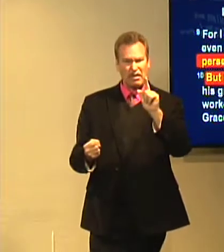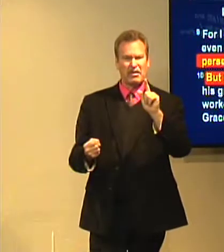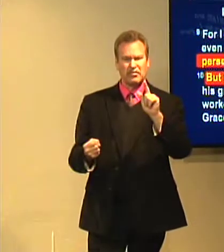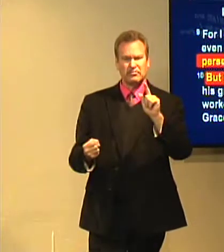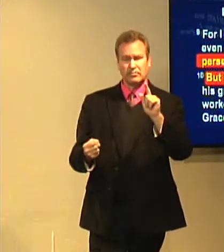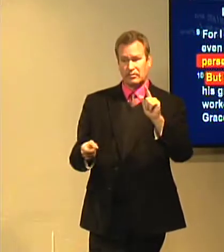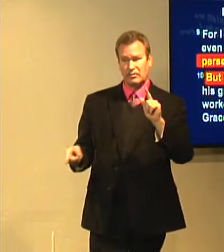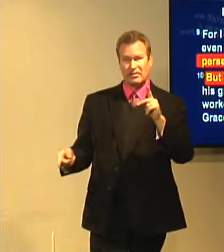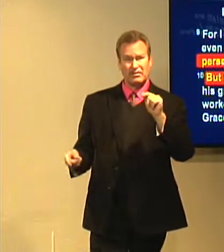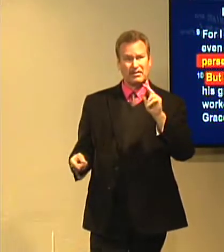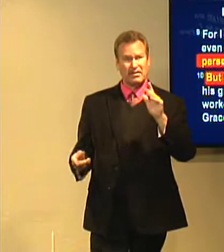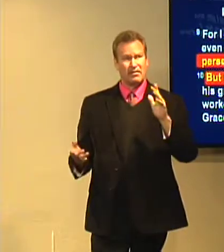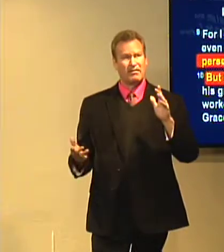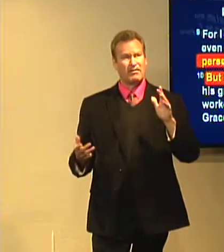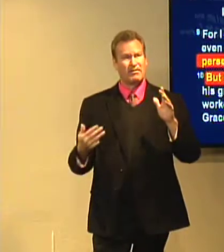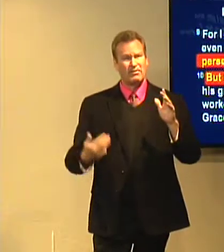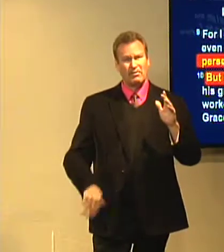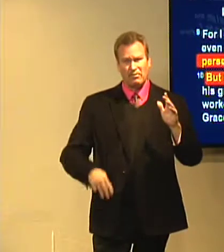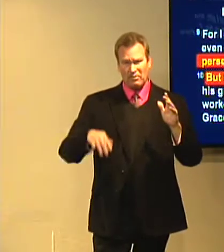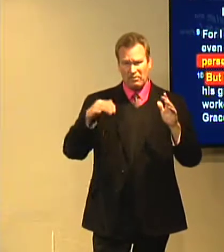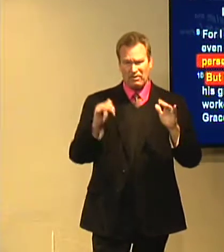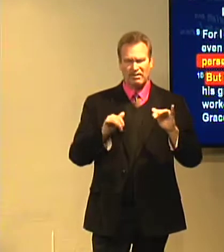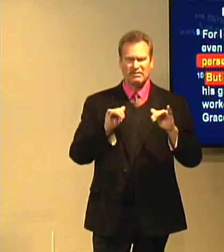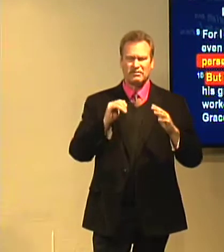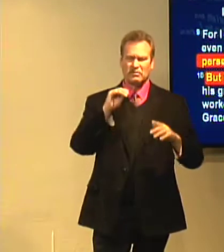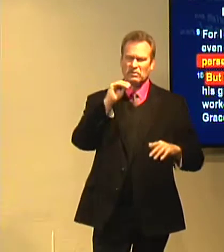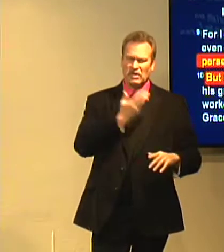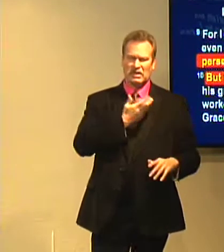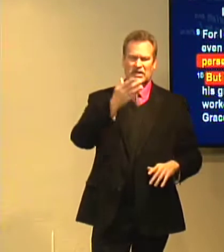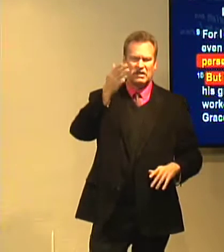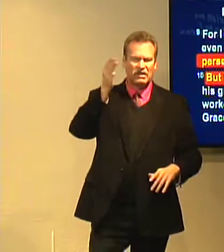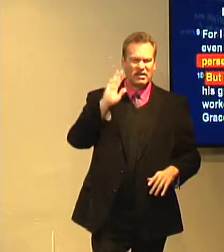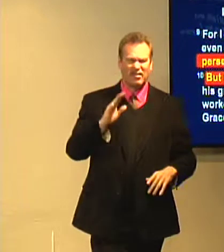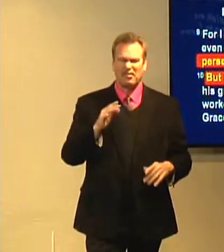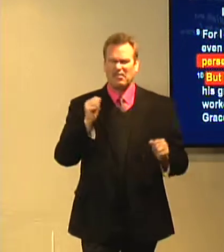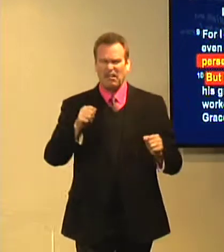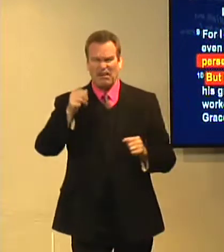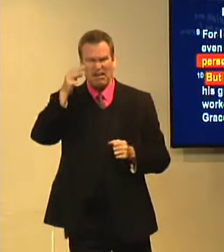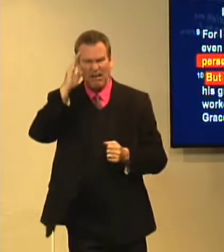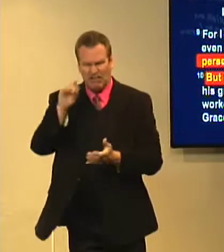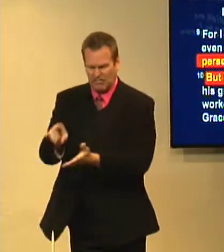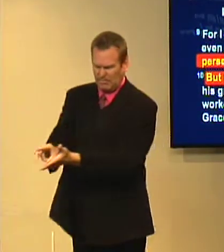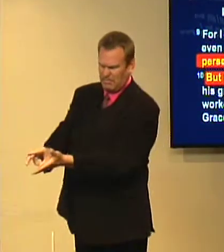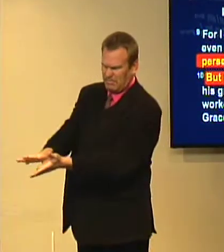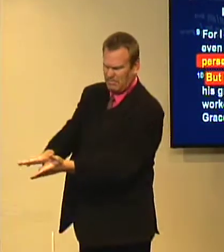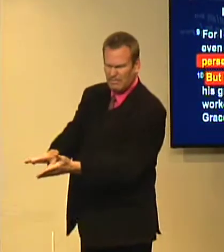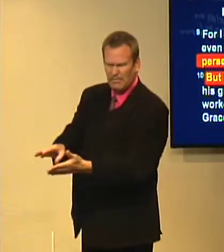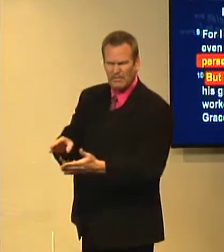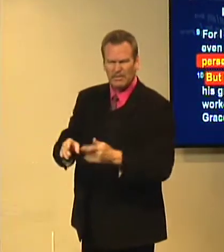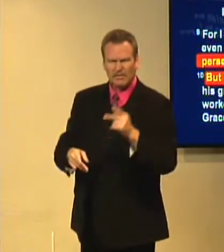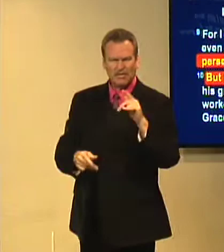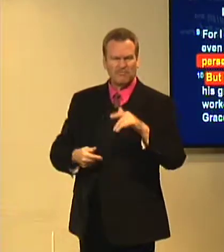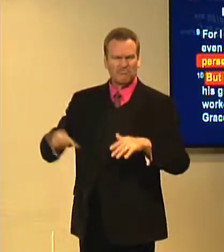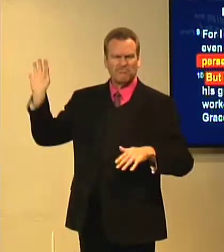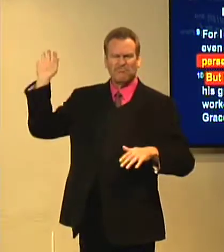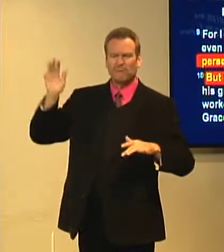Removed Saul from his past life. His grace. He could have eliminated